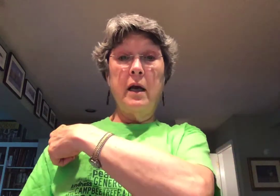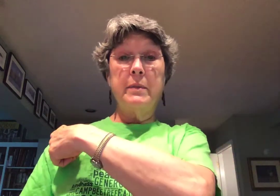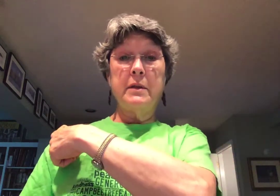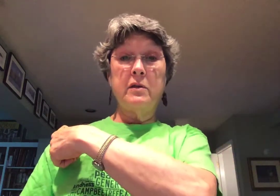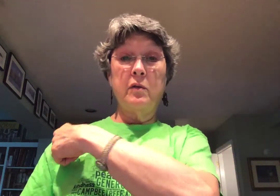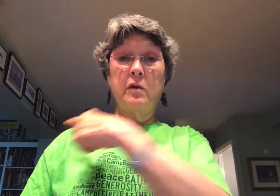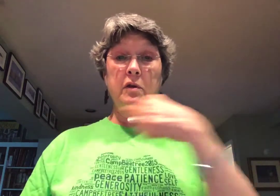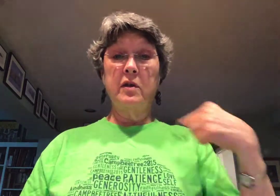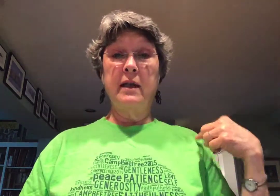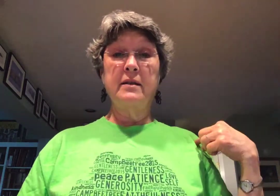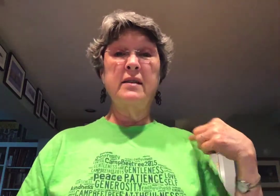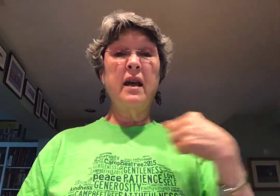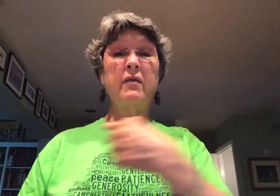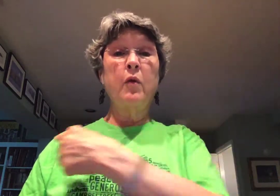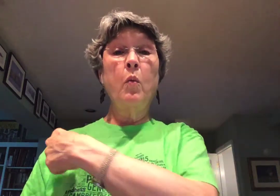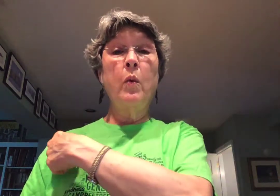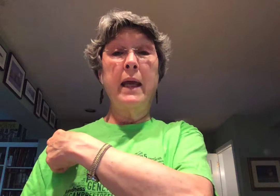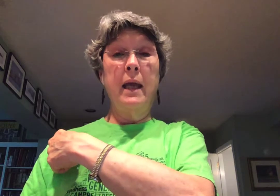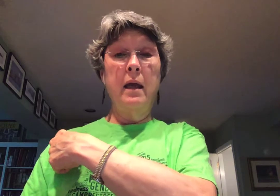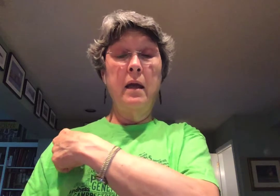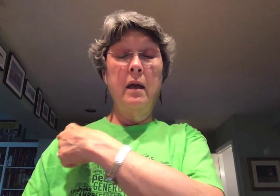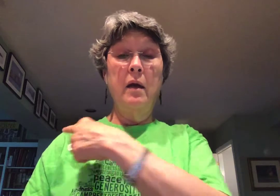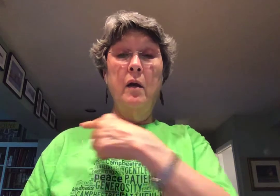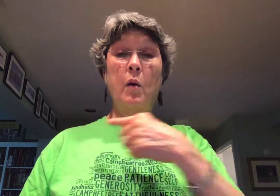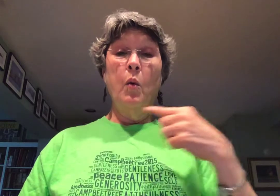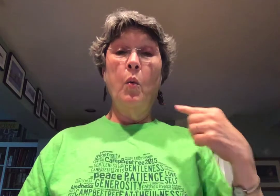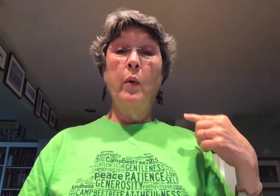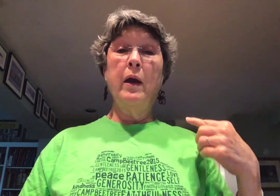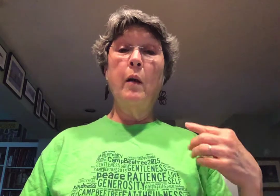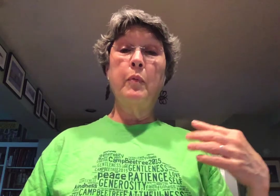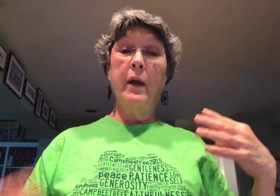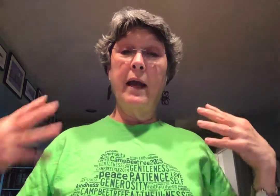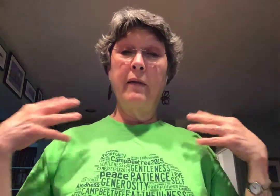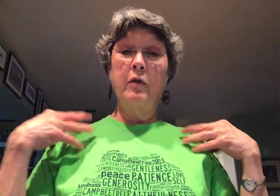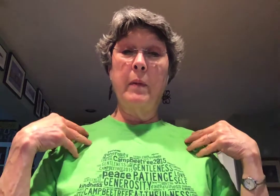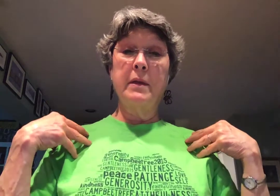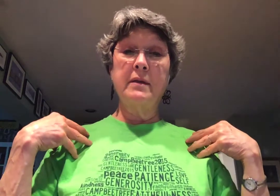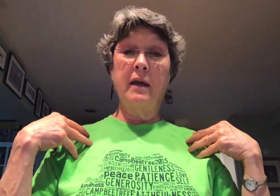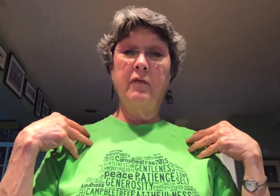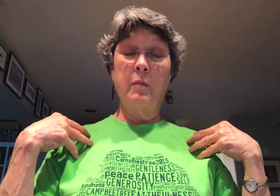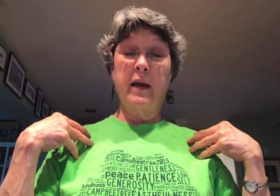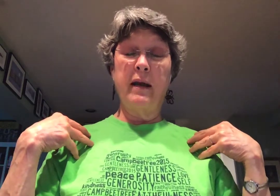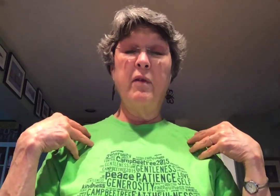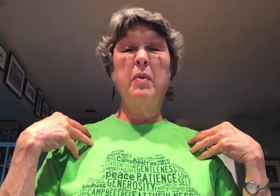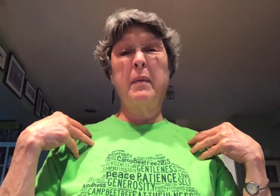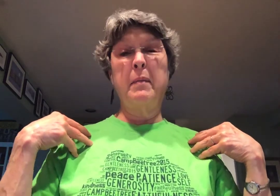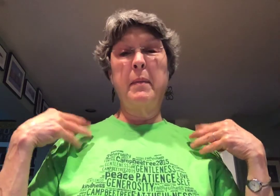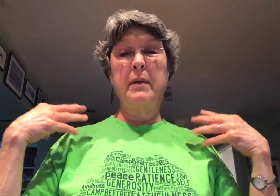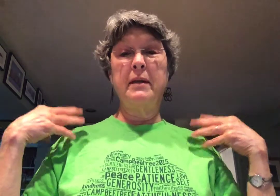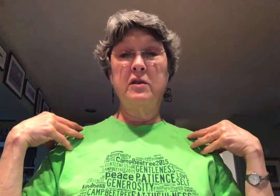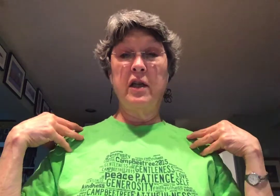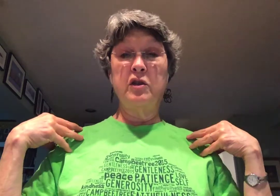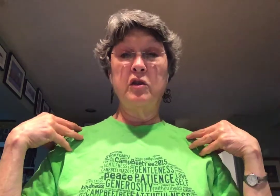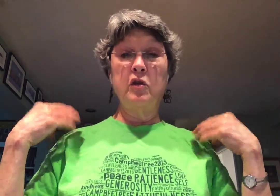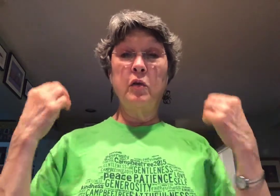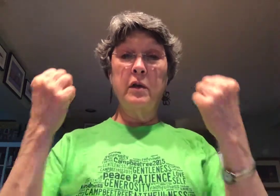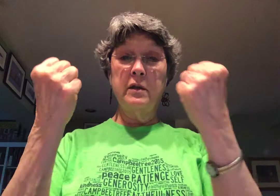opposite shoulder. So that's the sign for we. We are brave. Do you remember the sign for brave? You probably remember this. Touch your shoulders